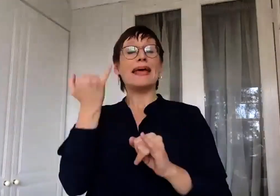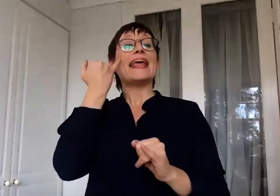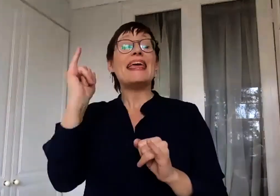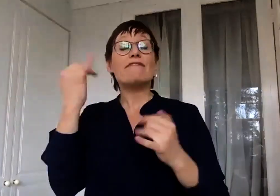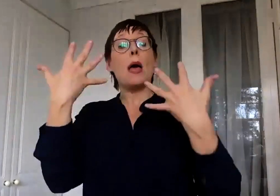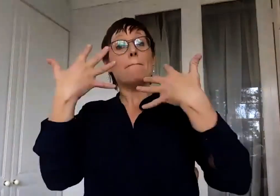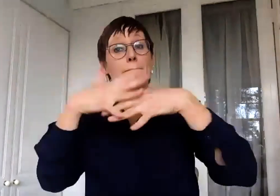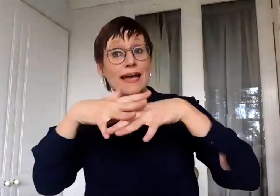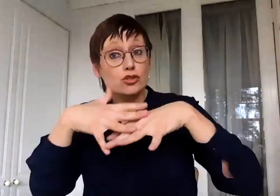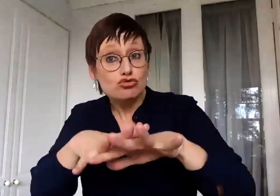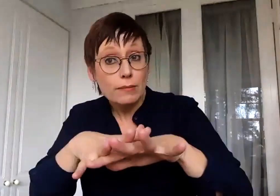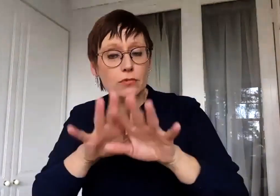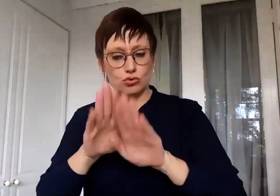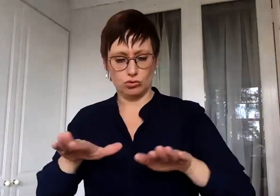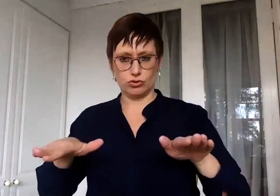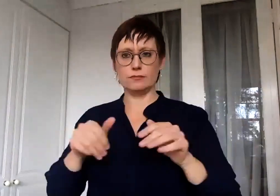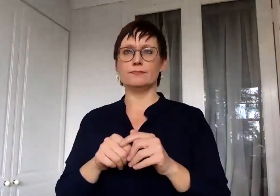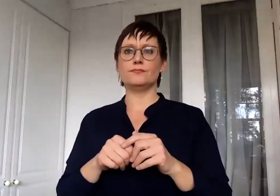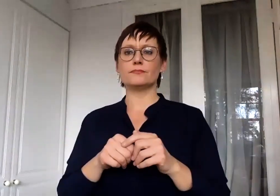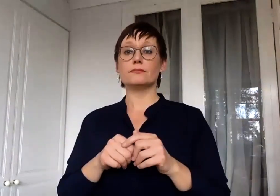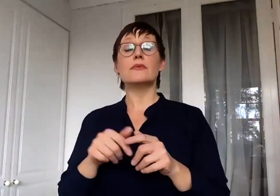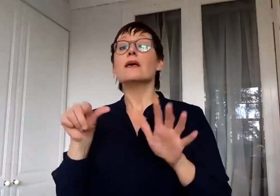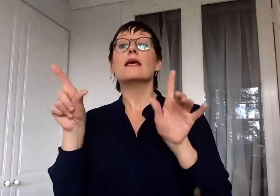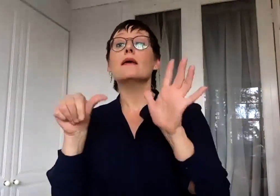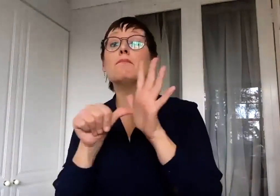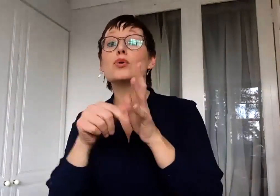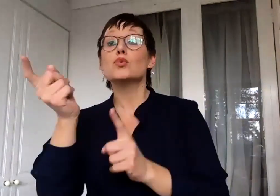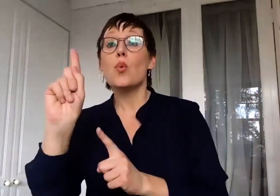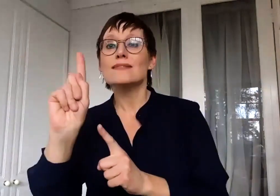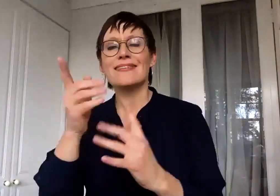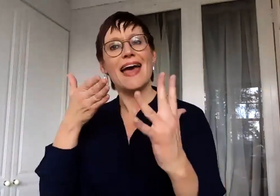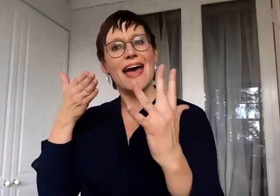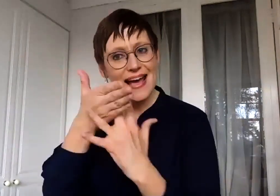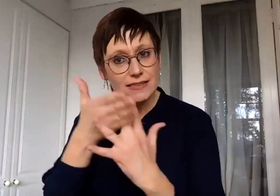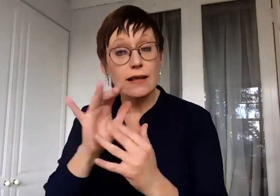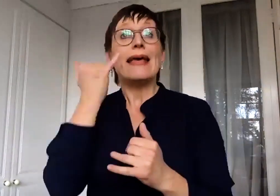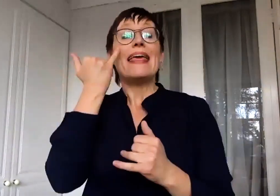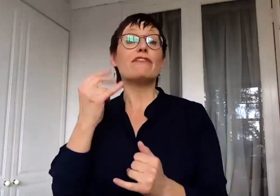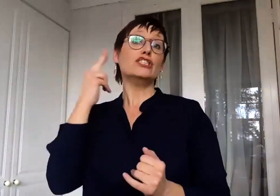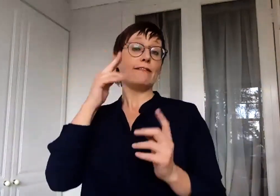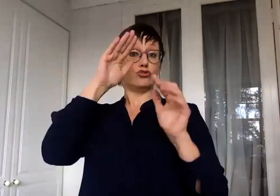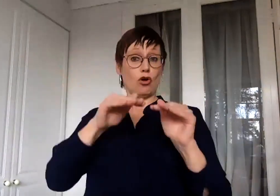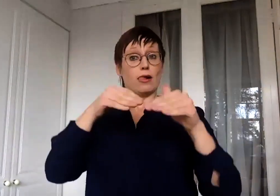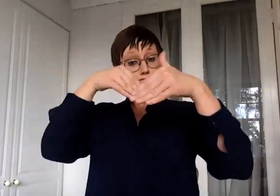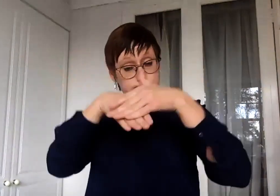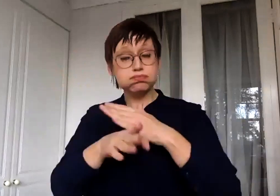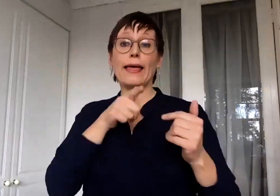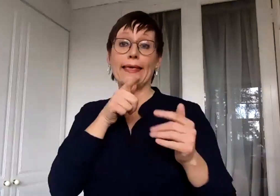children, include them, the key thing is access. So as long as they're getting equal access to information, it is an